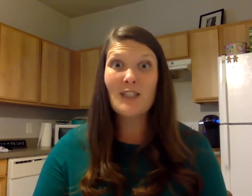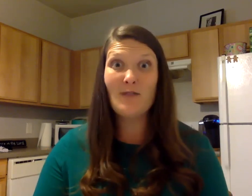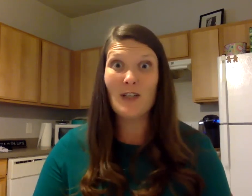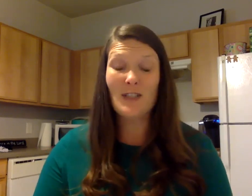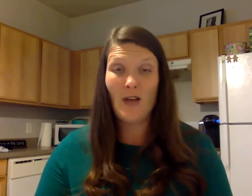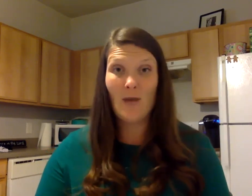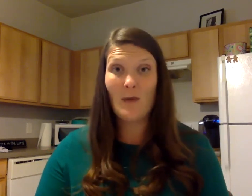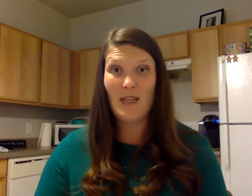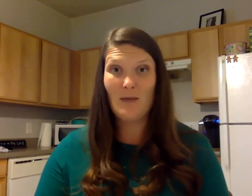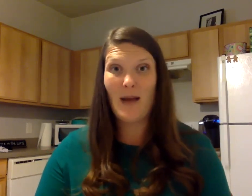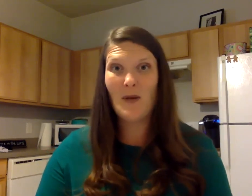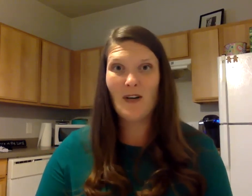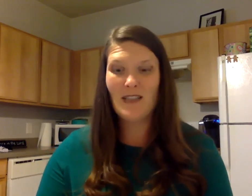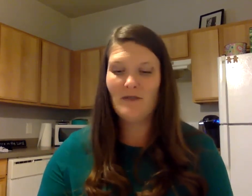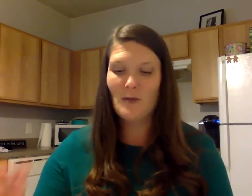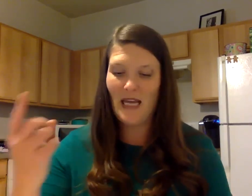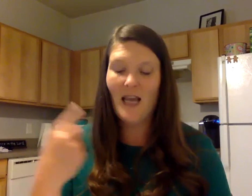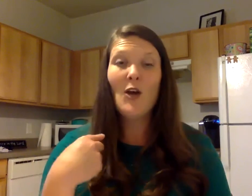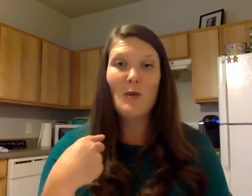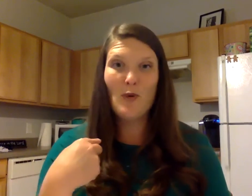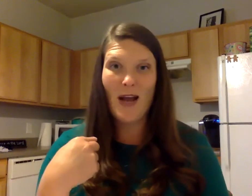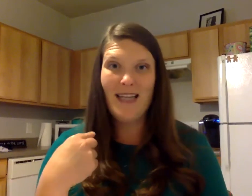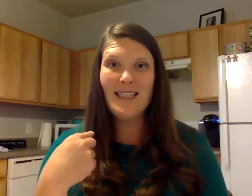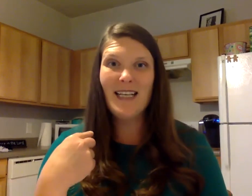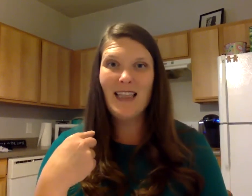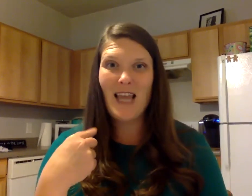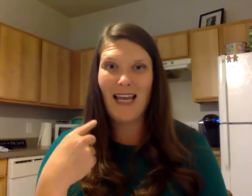first okay repeat the rhyming words after me bright light